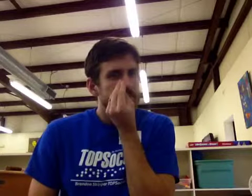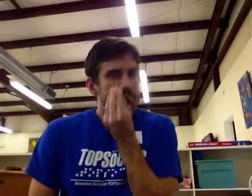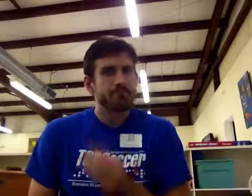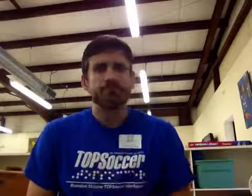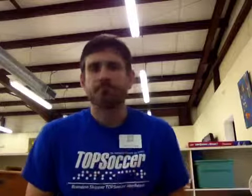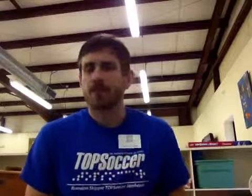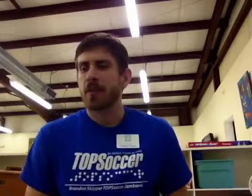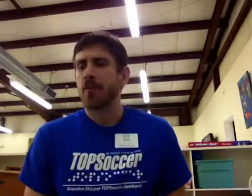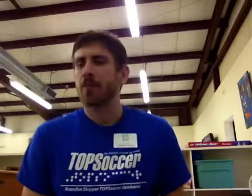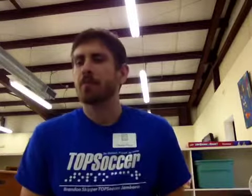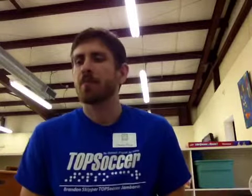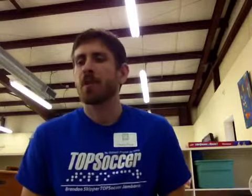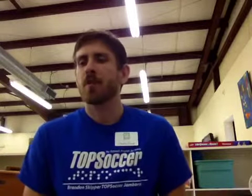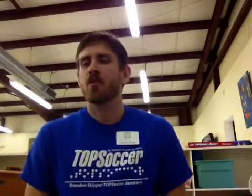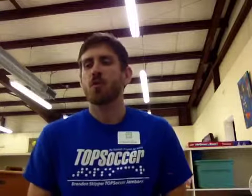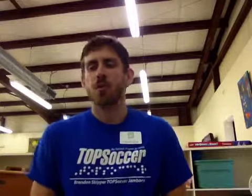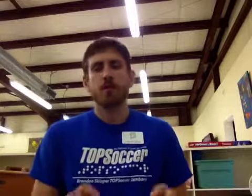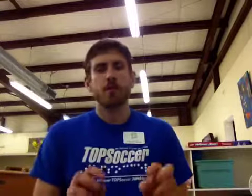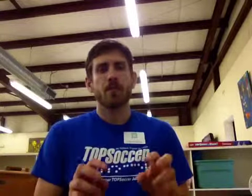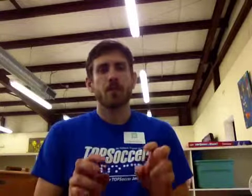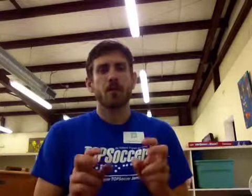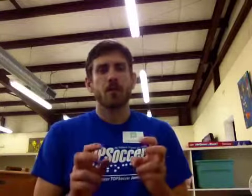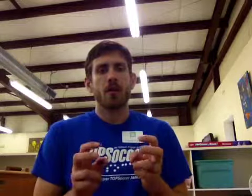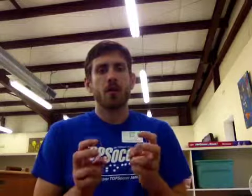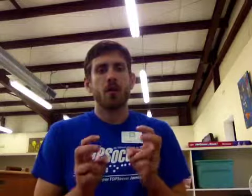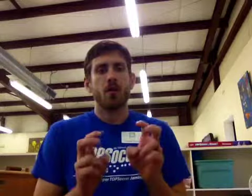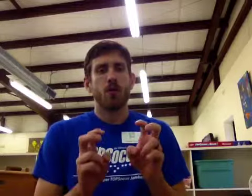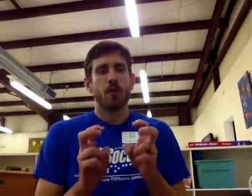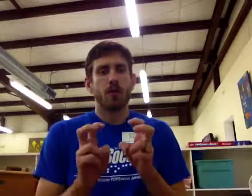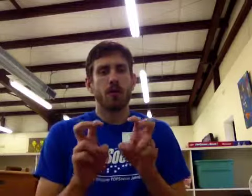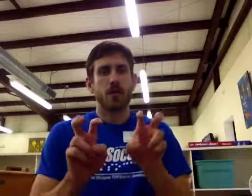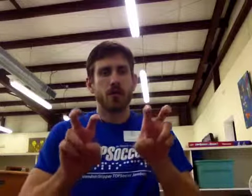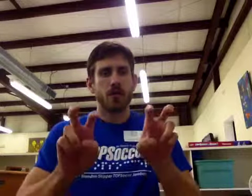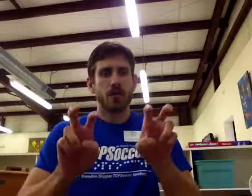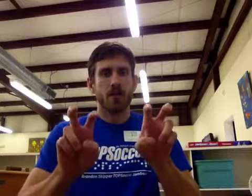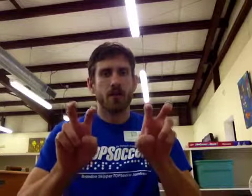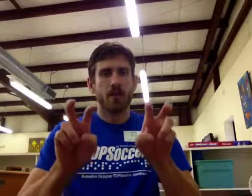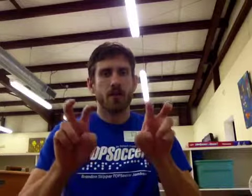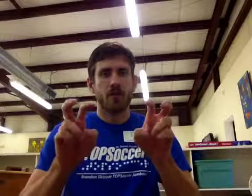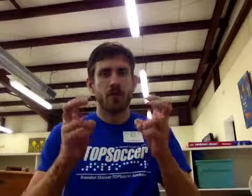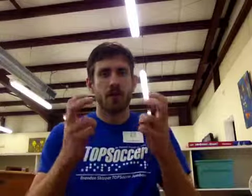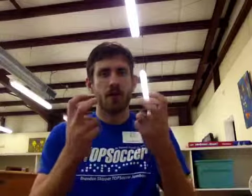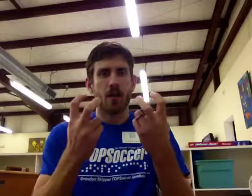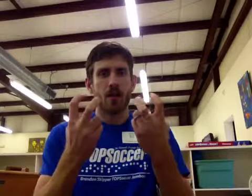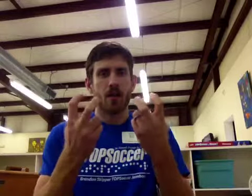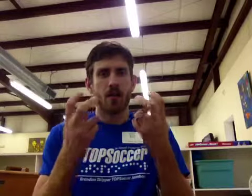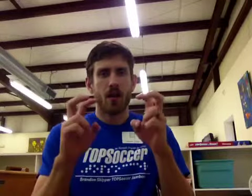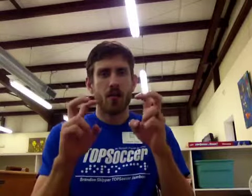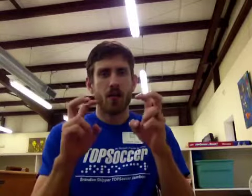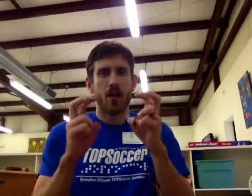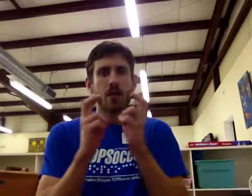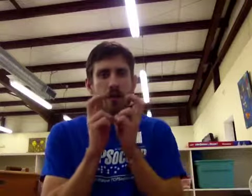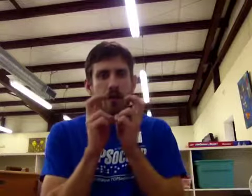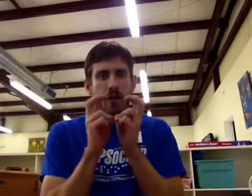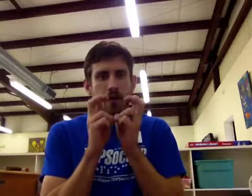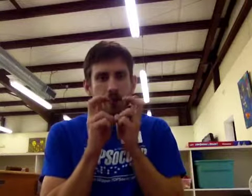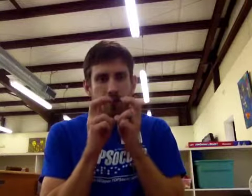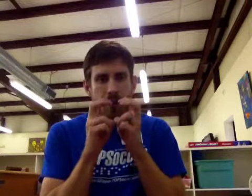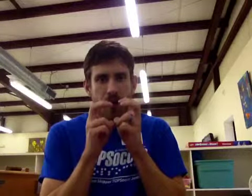Mmm. Flower. Squirrel. You hold these two fingers up like that. Kind of bent. And you tap them together